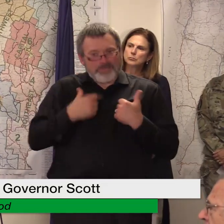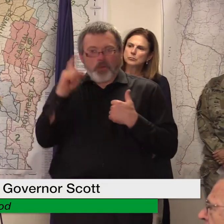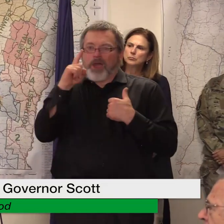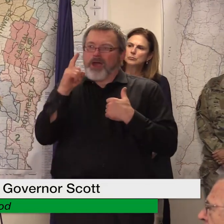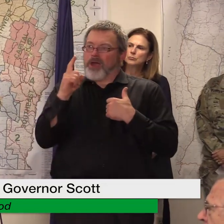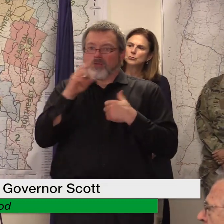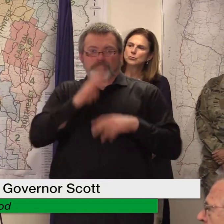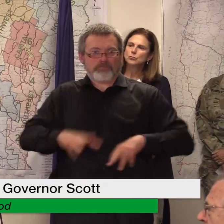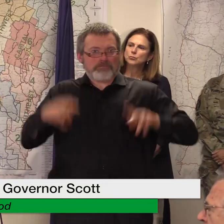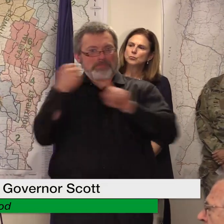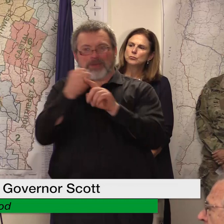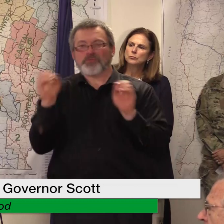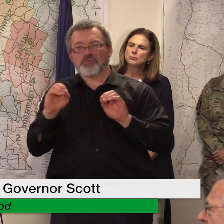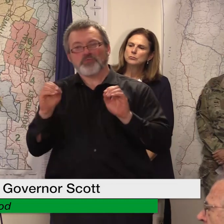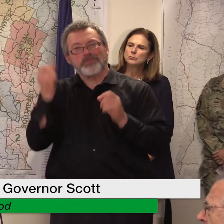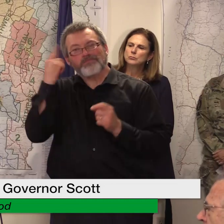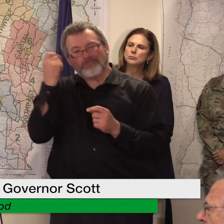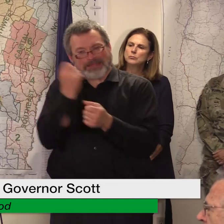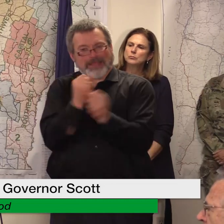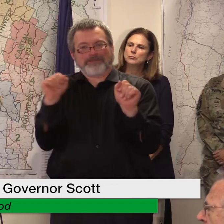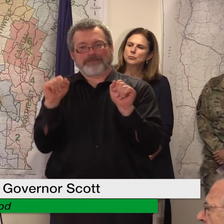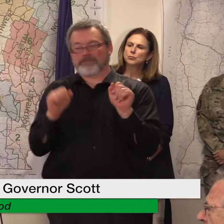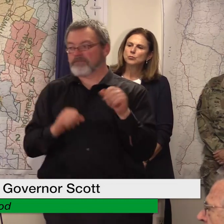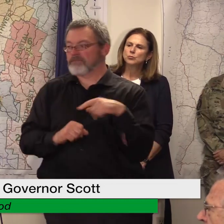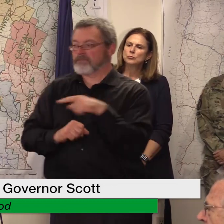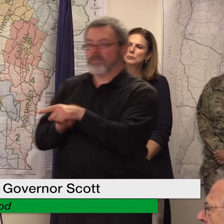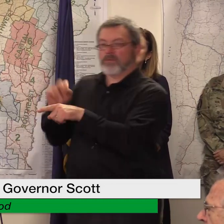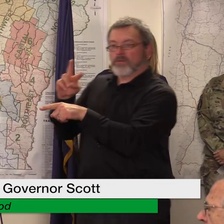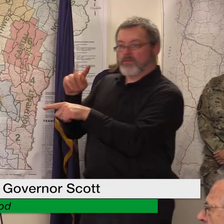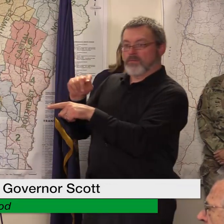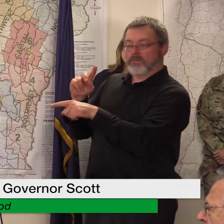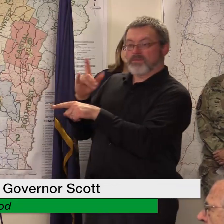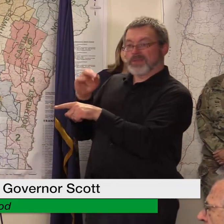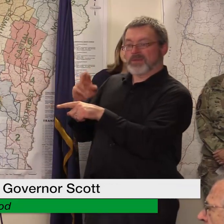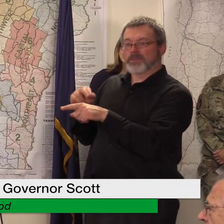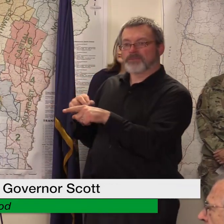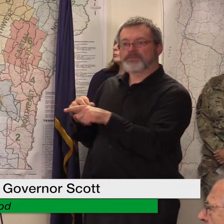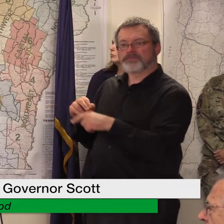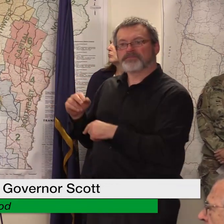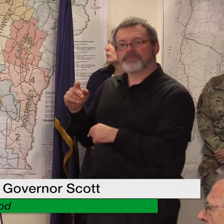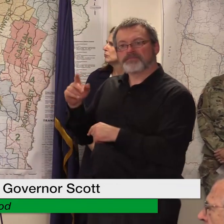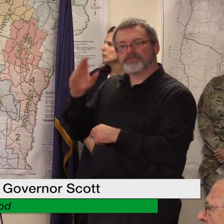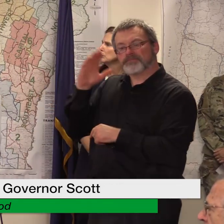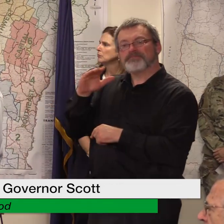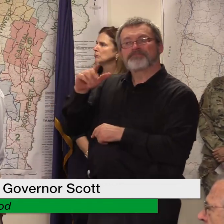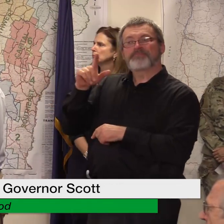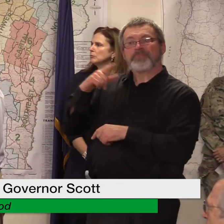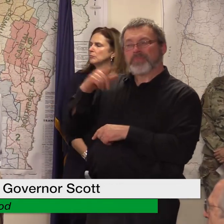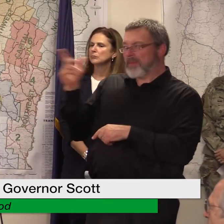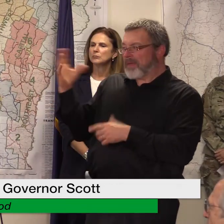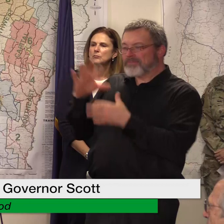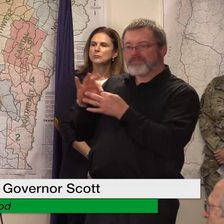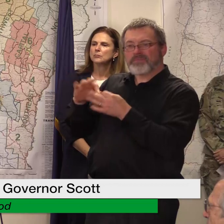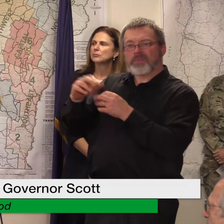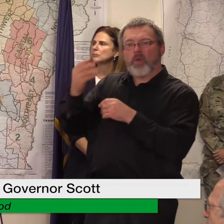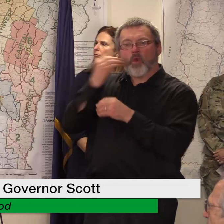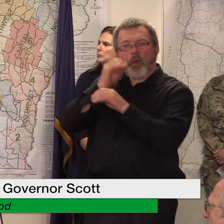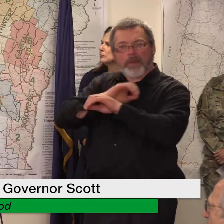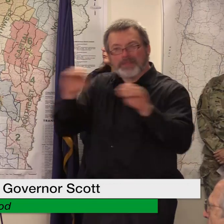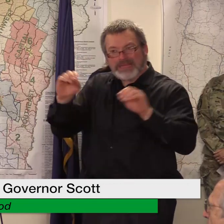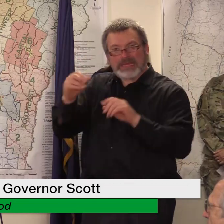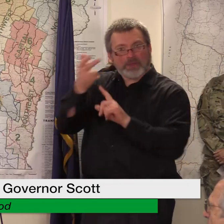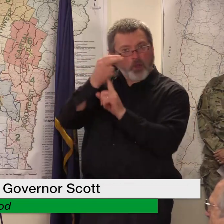folks that are displaced how does the state's own emergency motel program factor into because fema also has money for